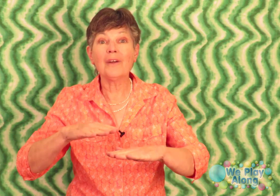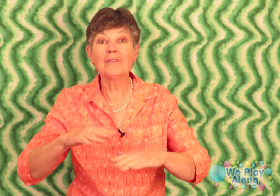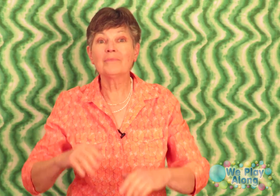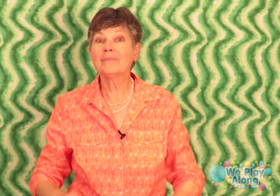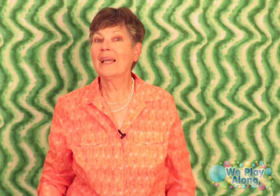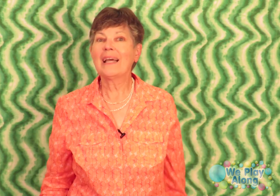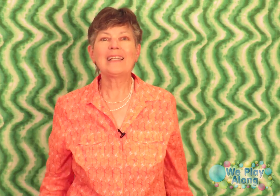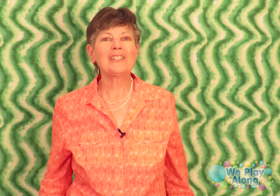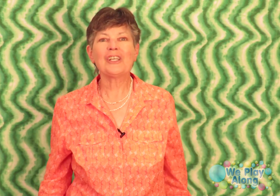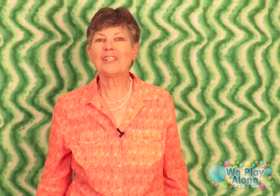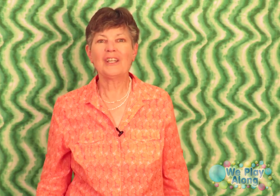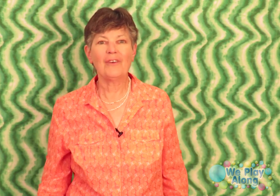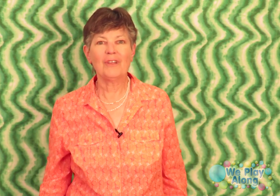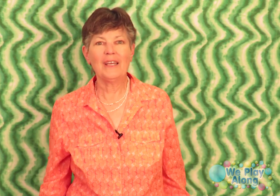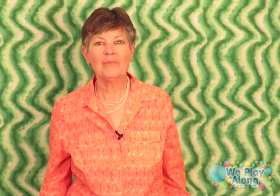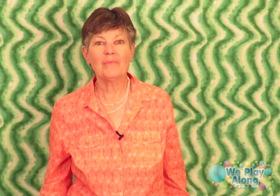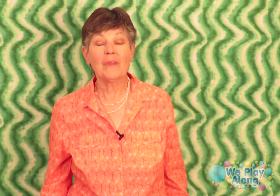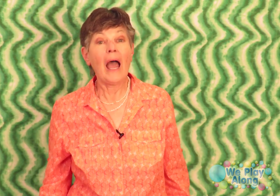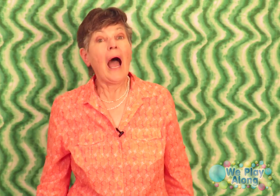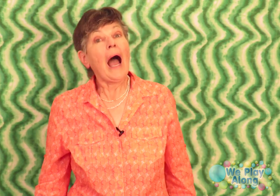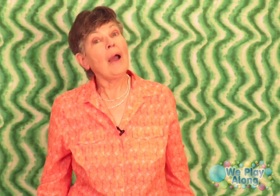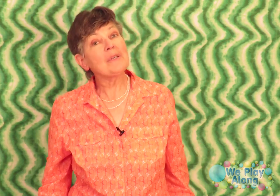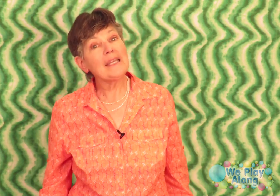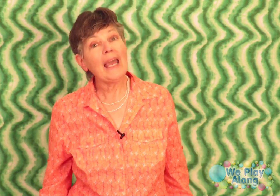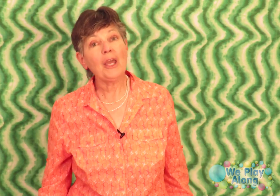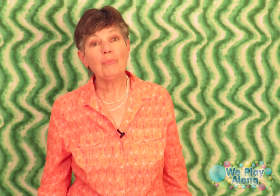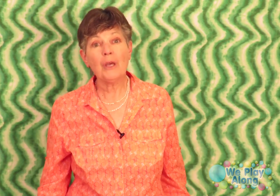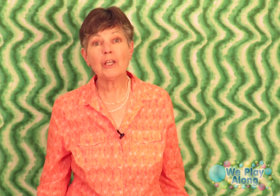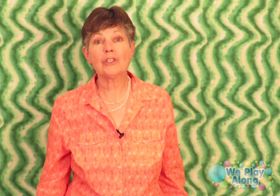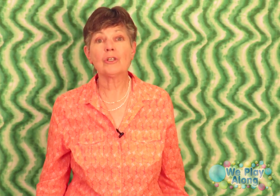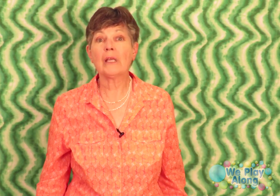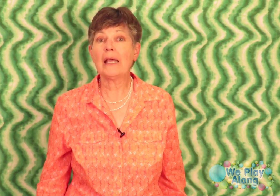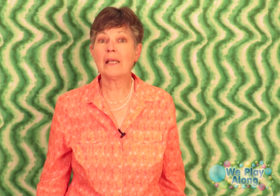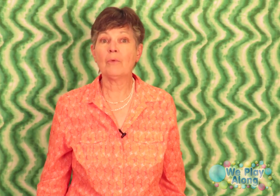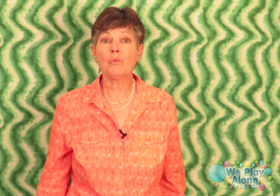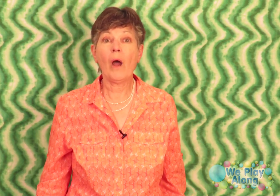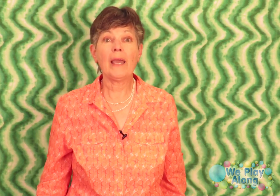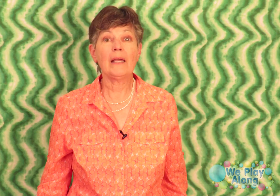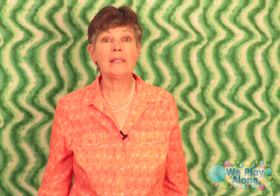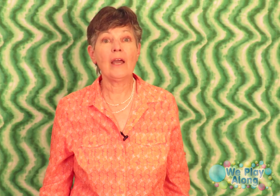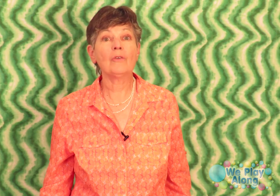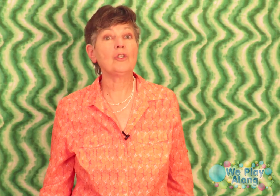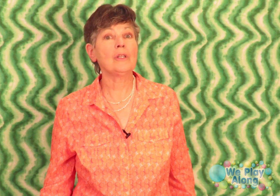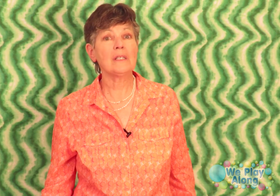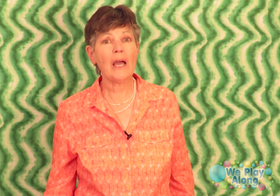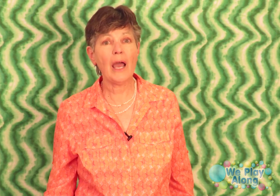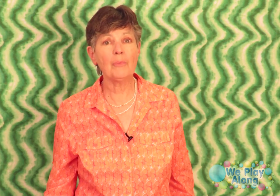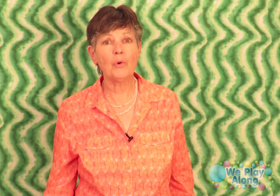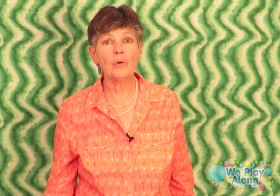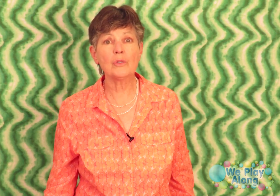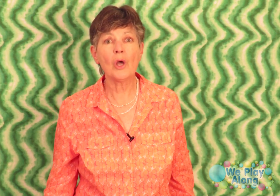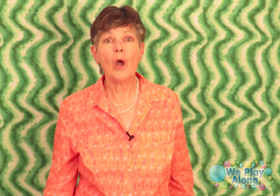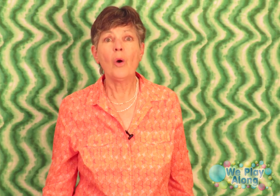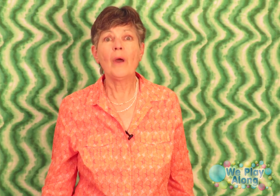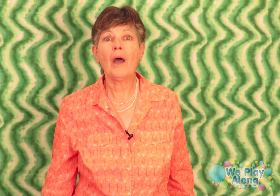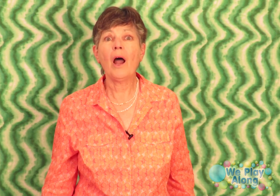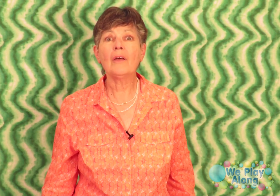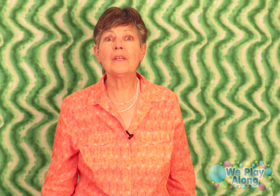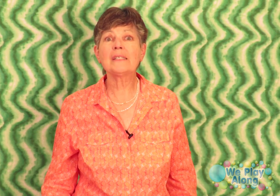just lovely I was taking pictures as I was walking down to the tide pools when all of a